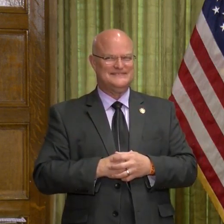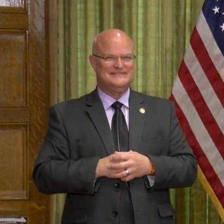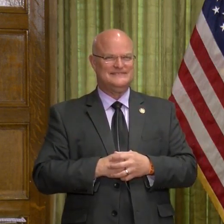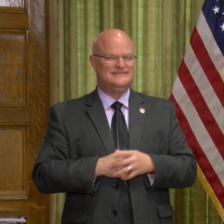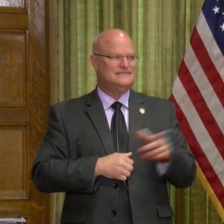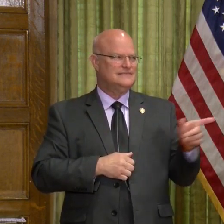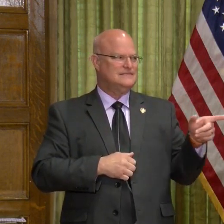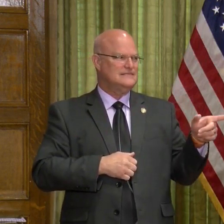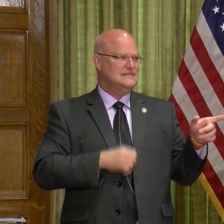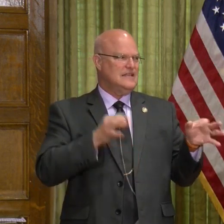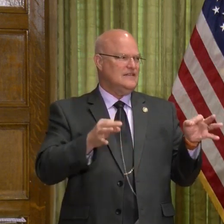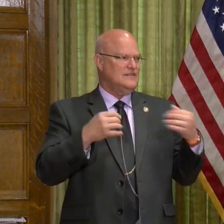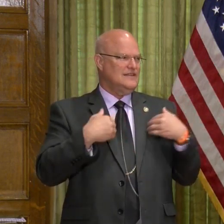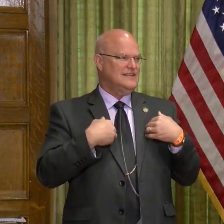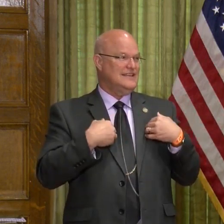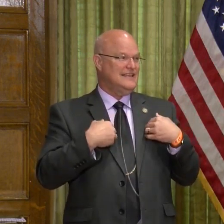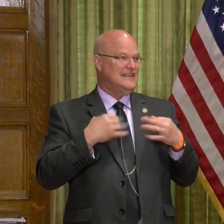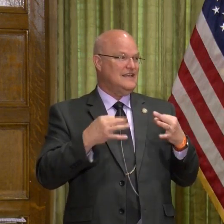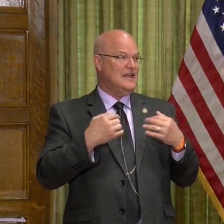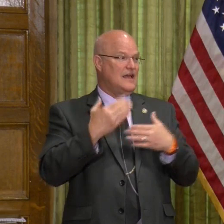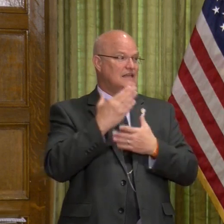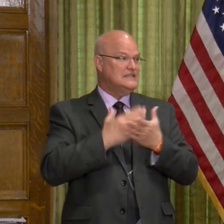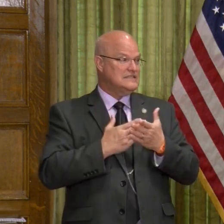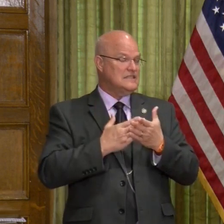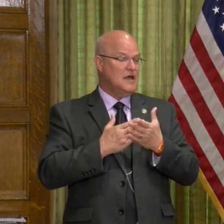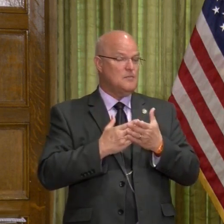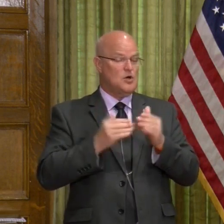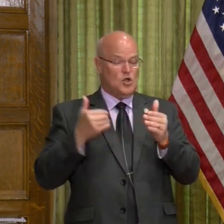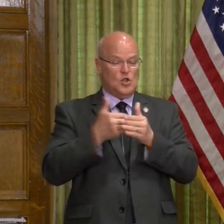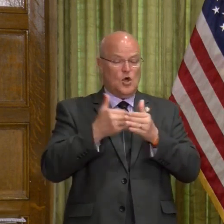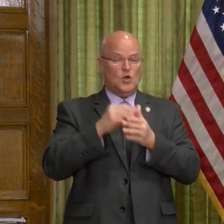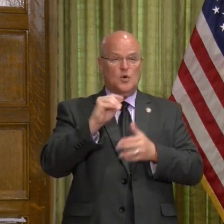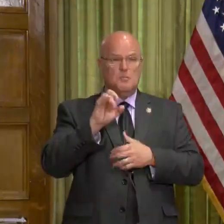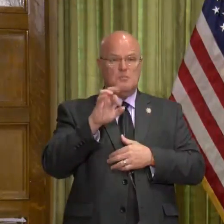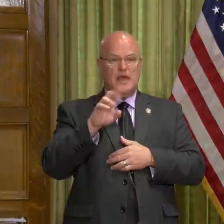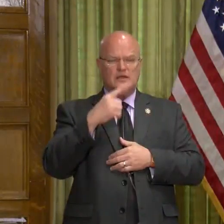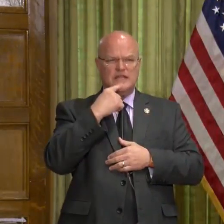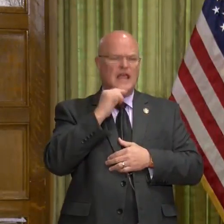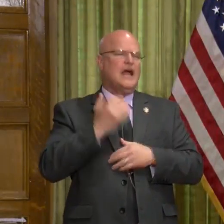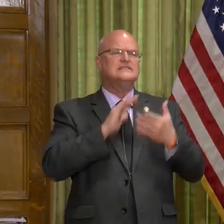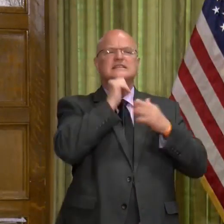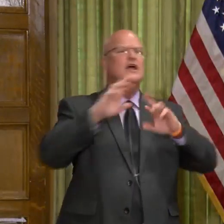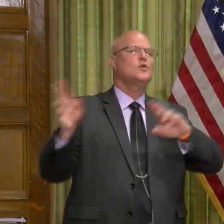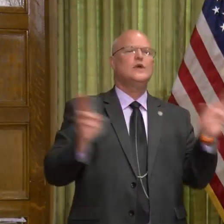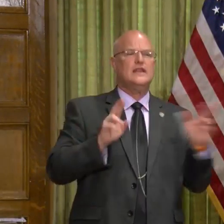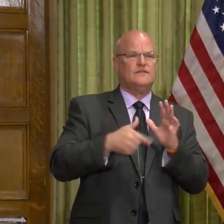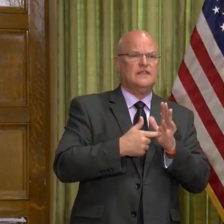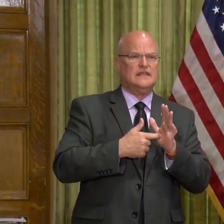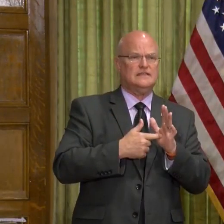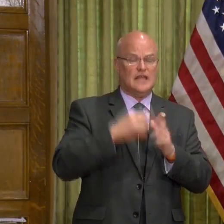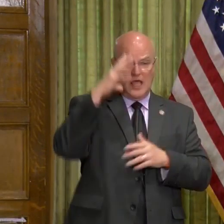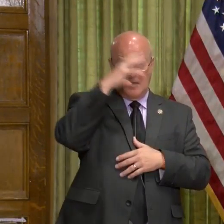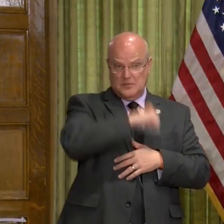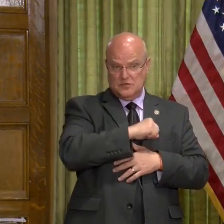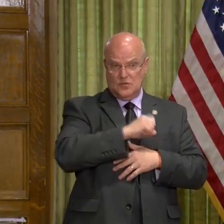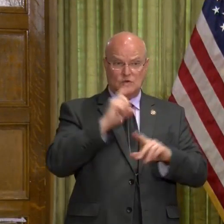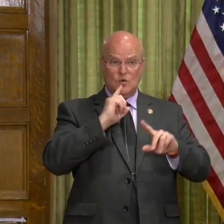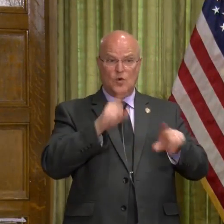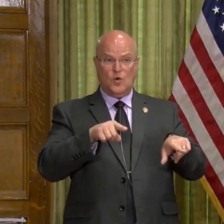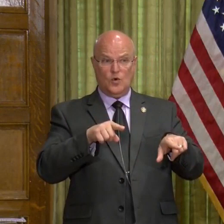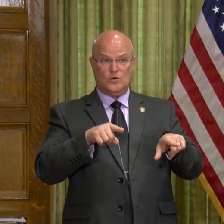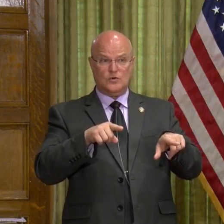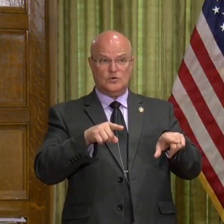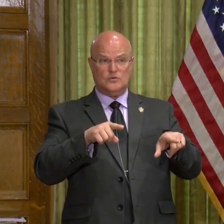If we have some governor – excuse me, if we have some local mayors that say, our city isn't ready for this, I'm assuming your orders